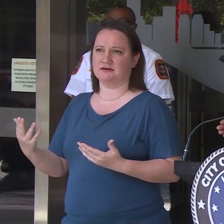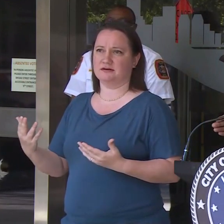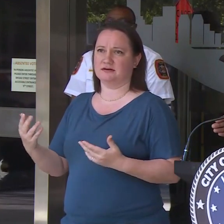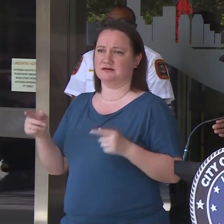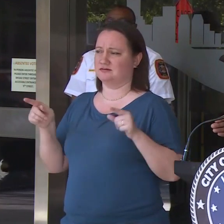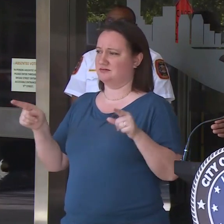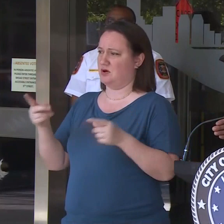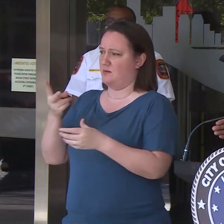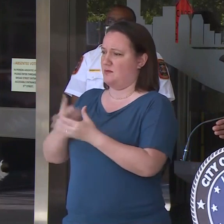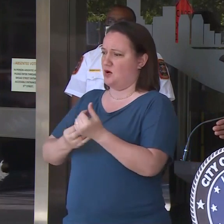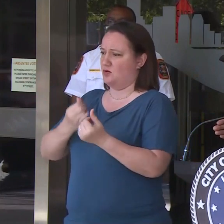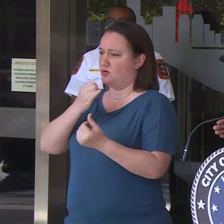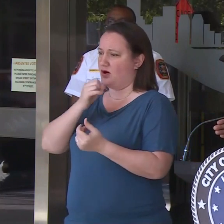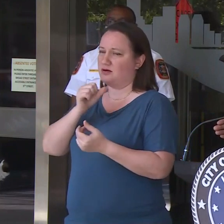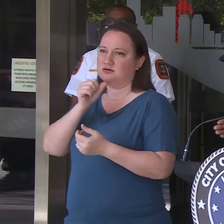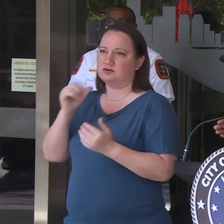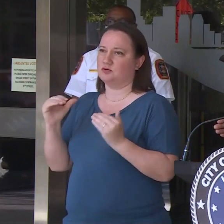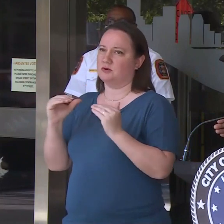Both those wrongs don't make a right.